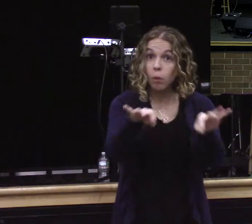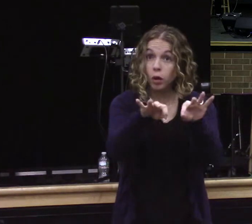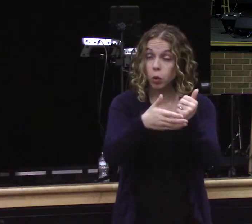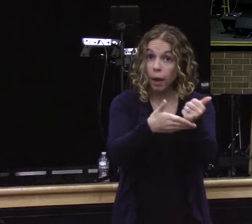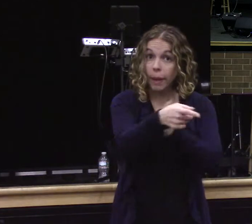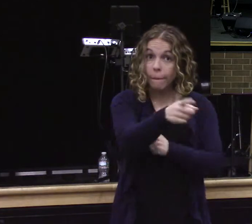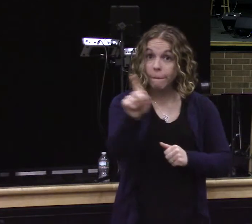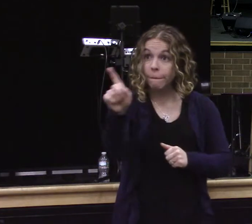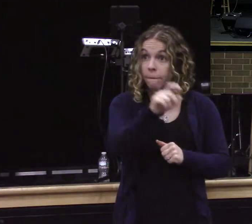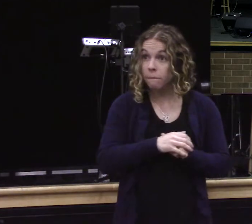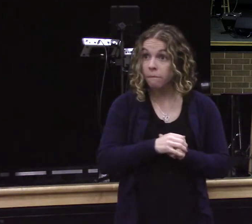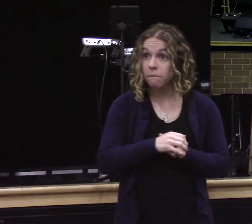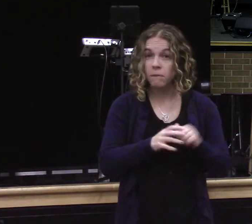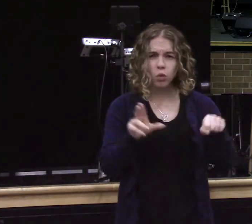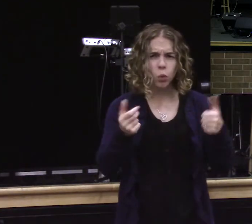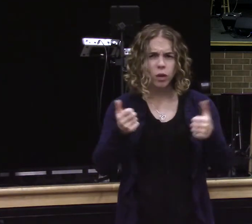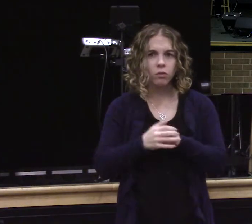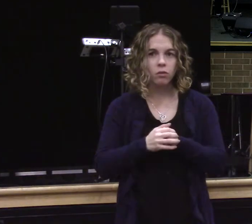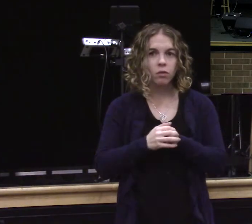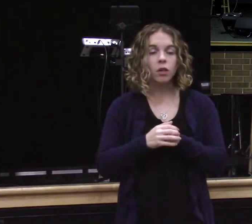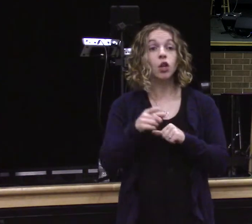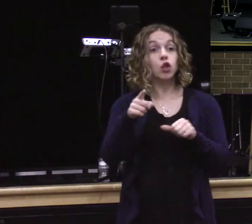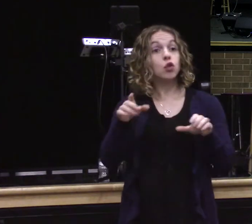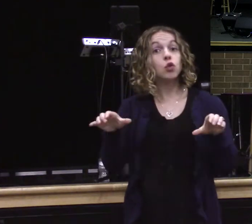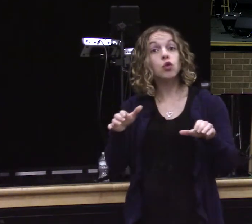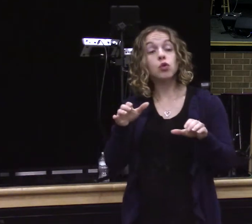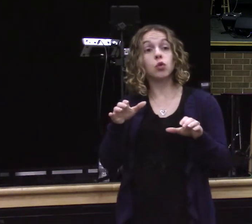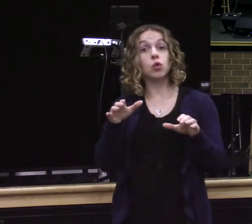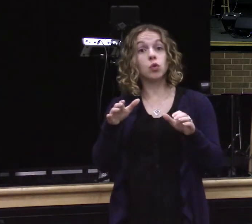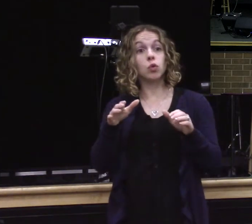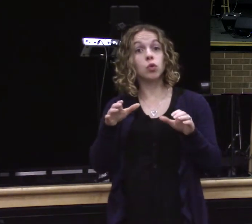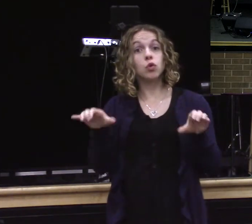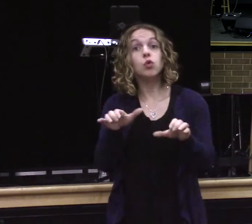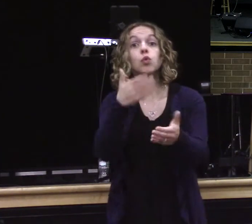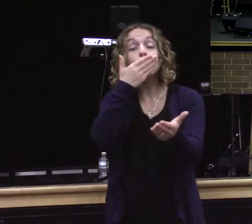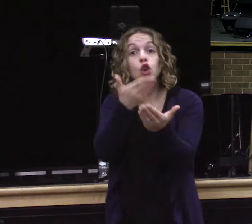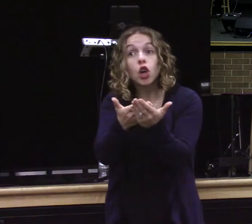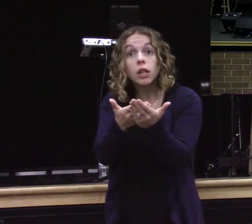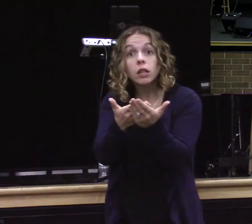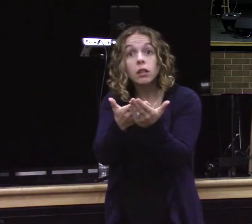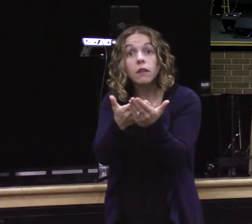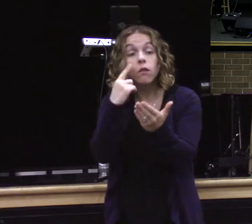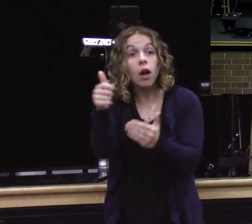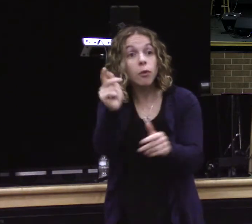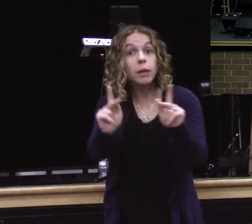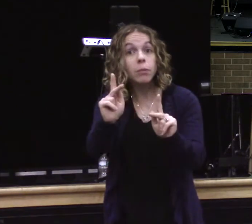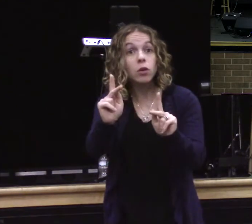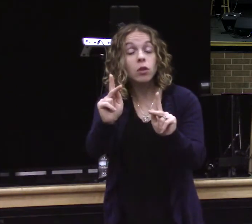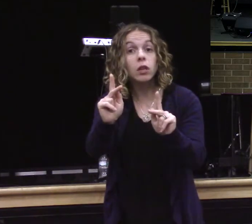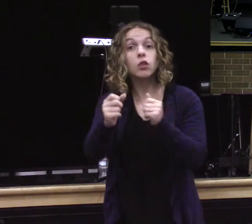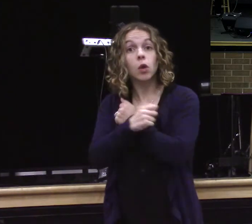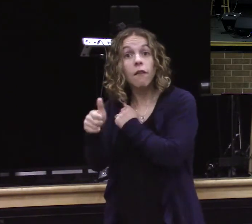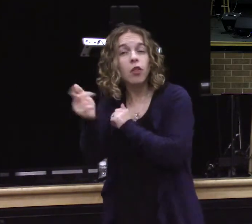To do good deeds and to love others. How important is it? You know, if you